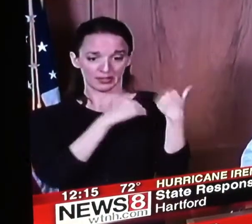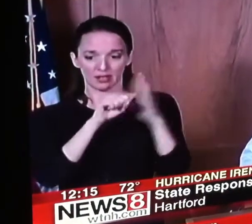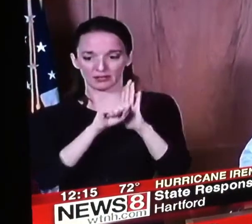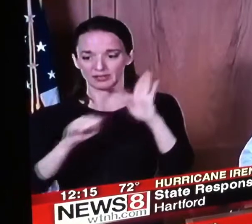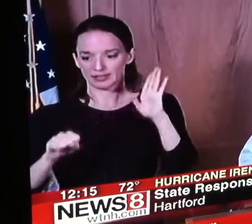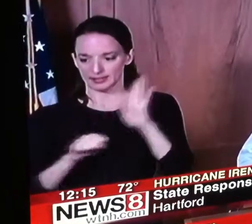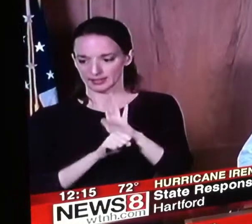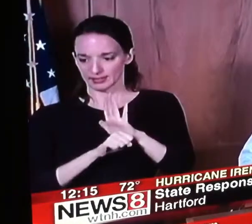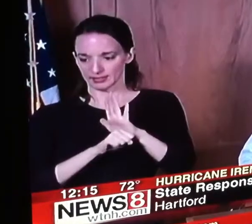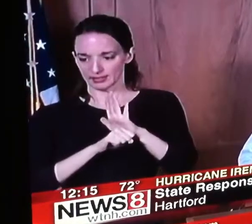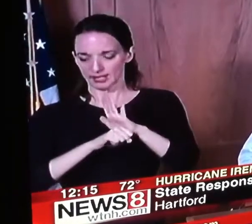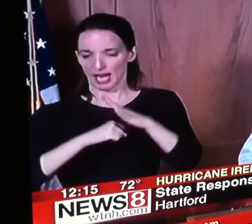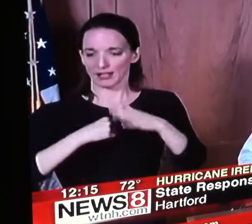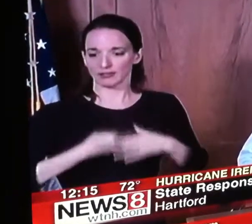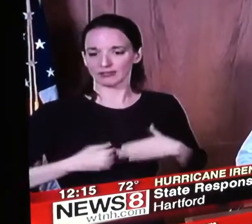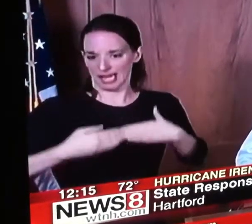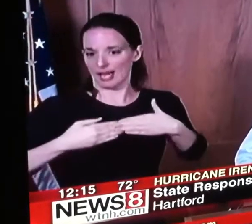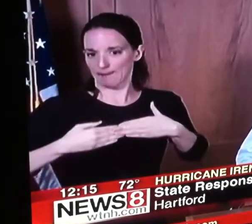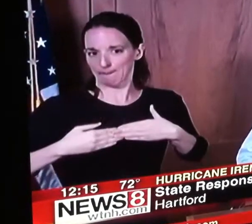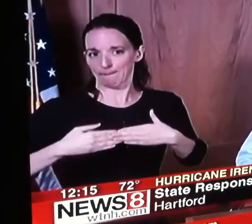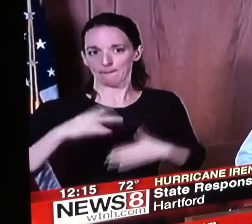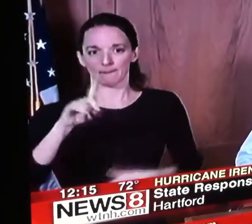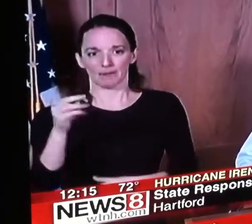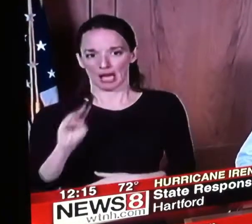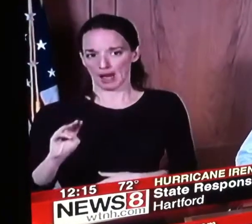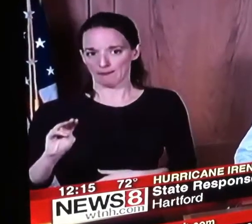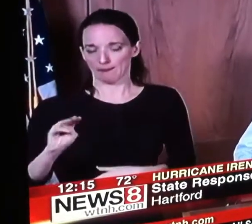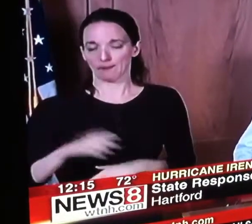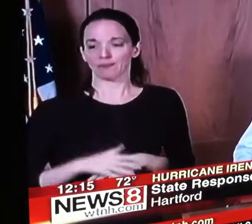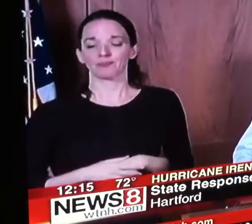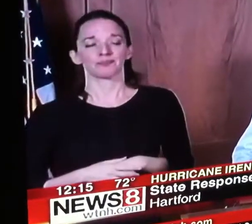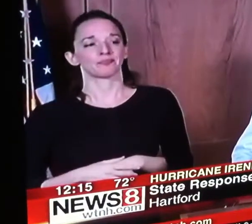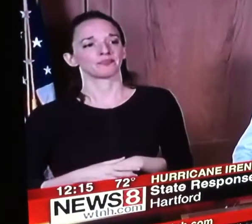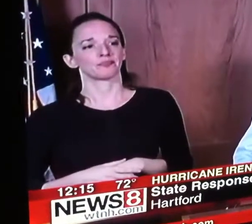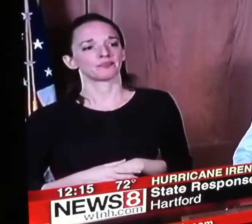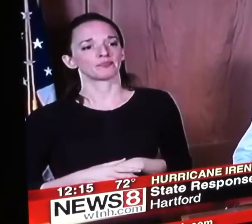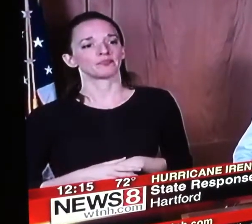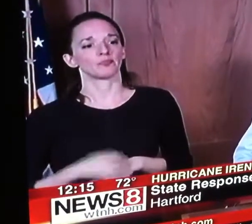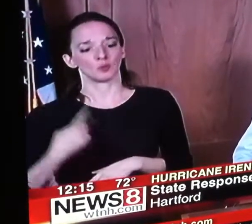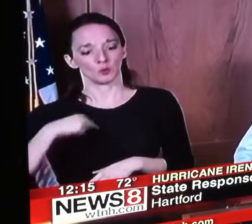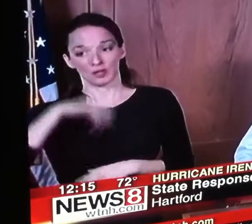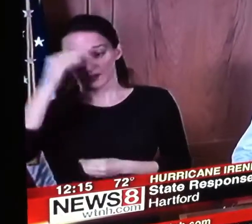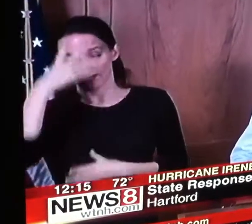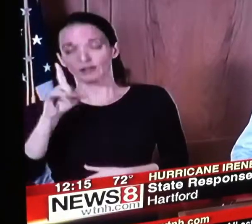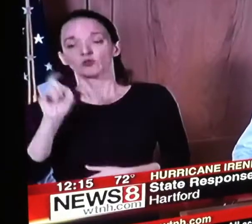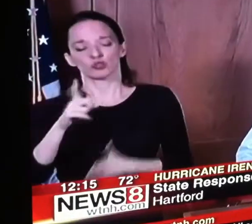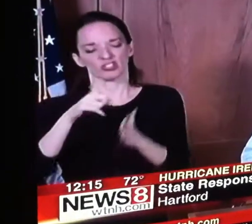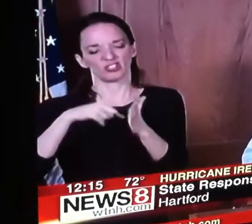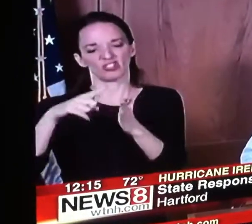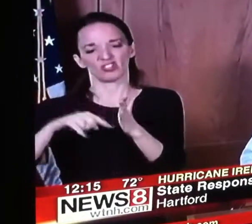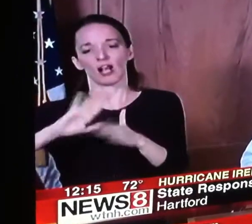other local dams not under state control within their jurisdictions we've advised them that we think they should all be checked